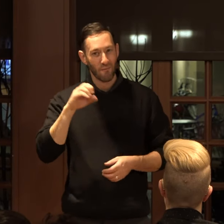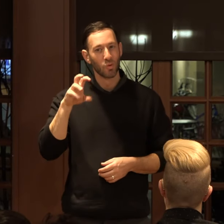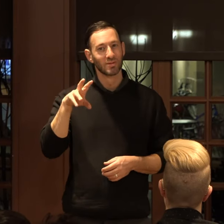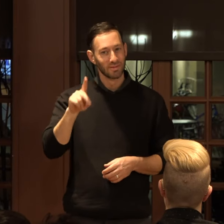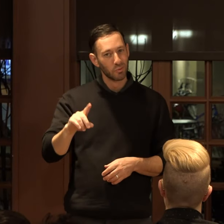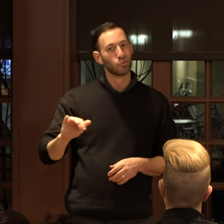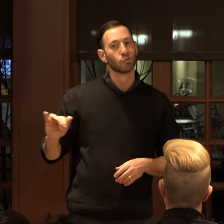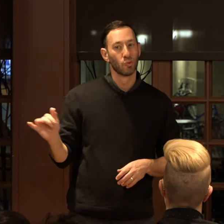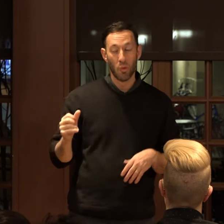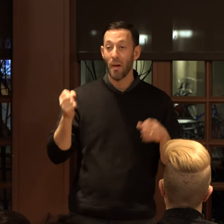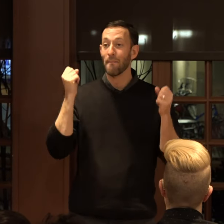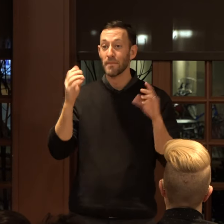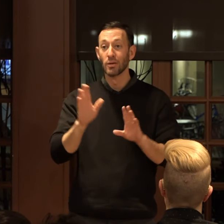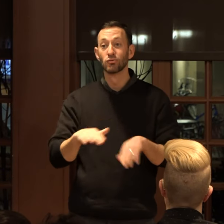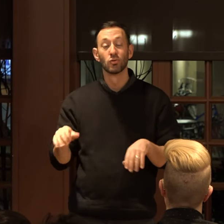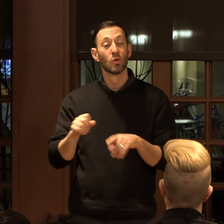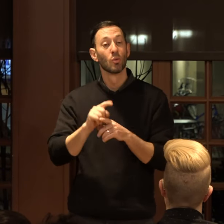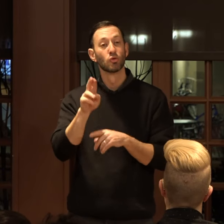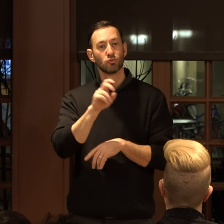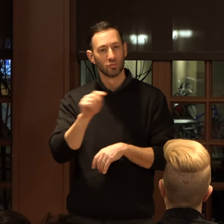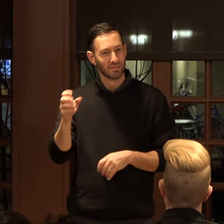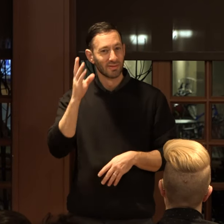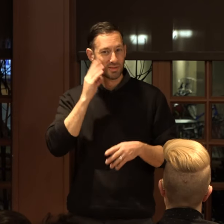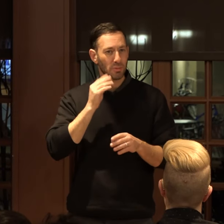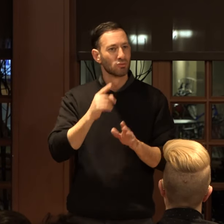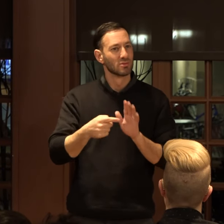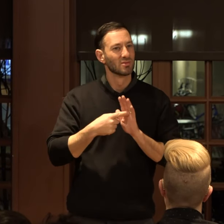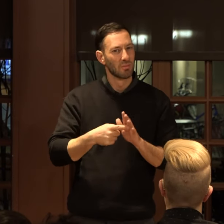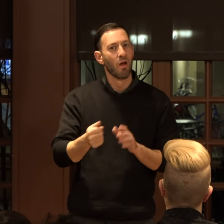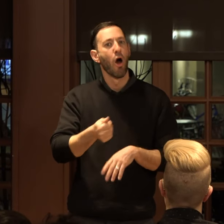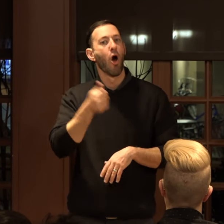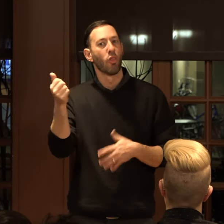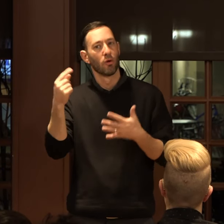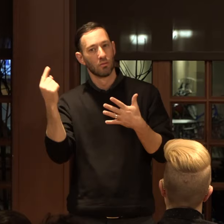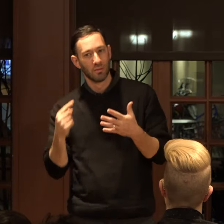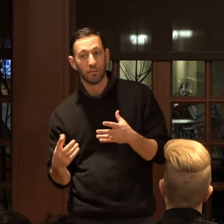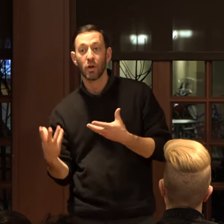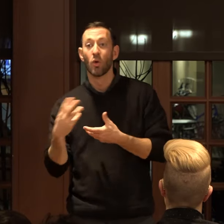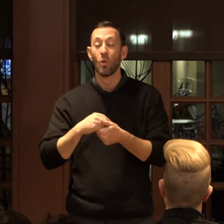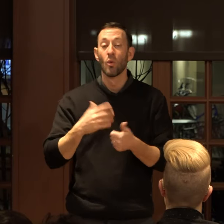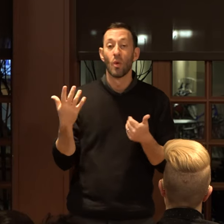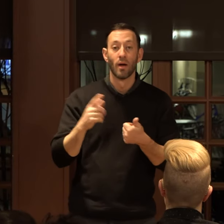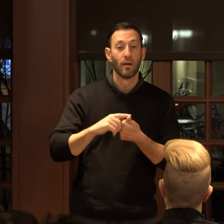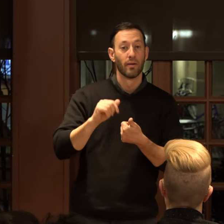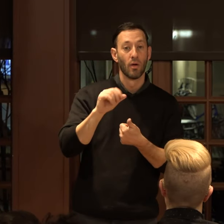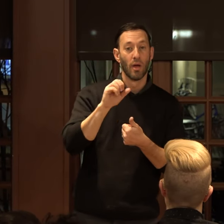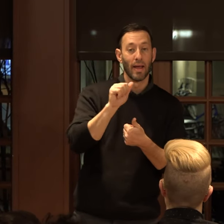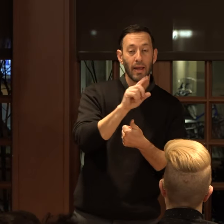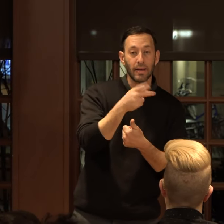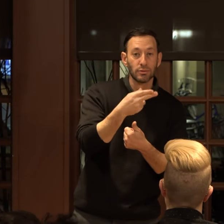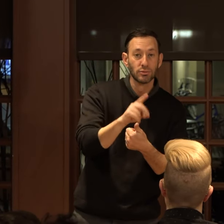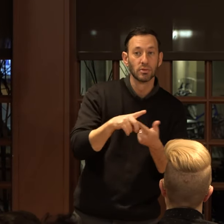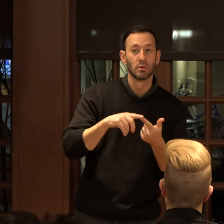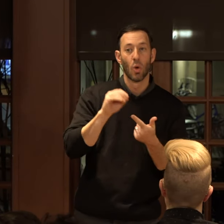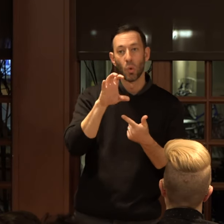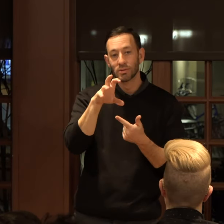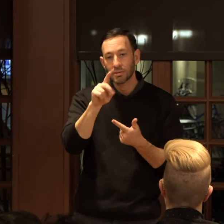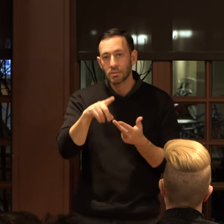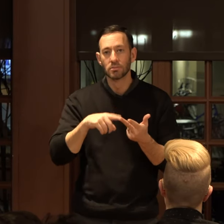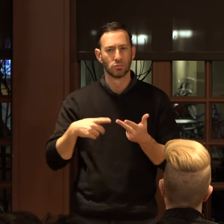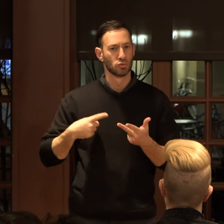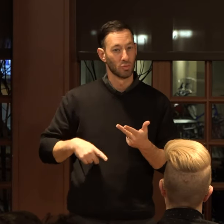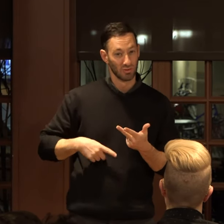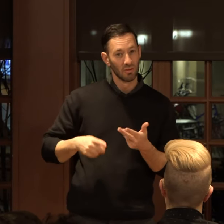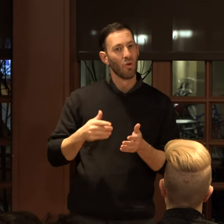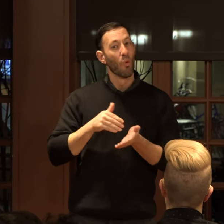The majority of children with Tourette's experience symptoms of at least one other condition, including ADHD, OCD, or depression. Often,